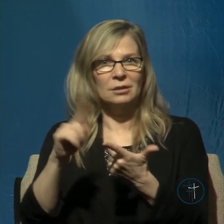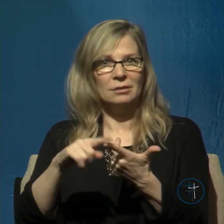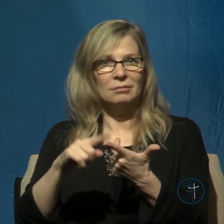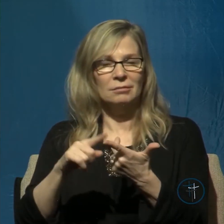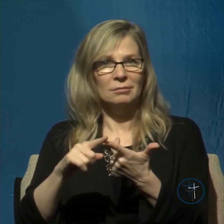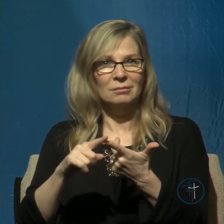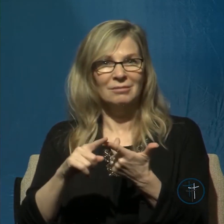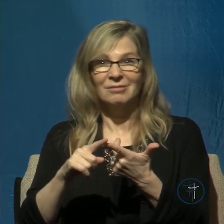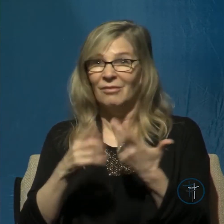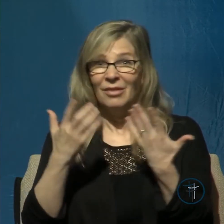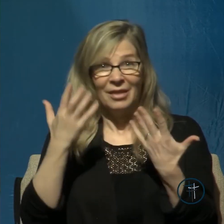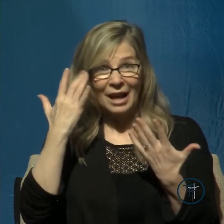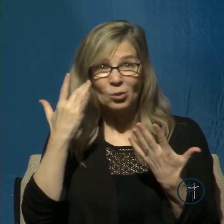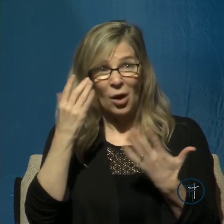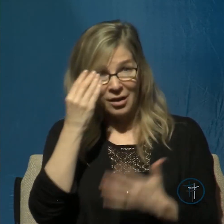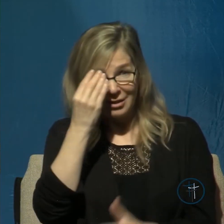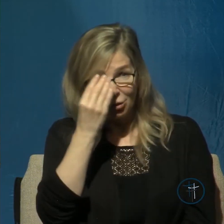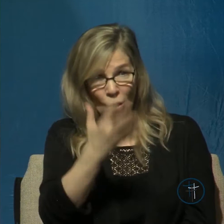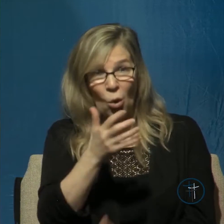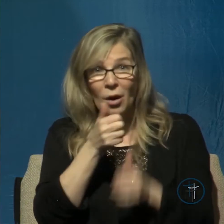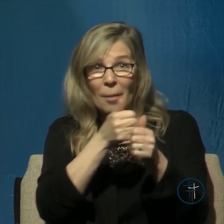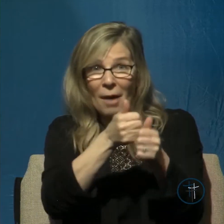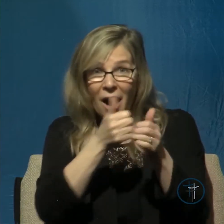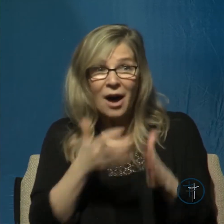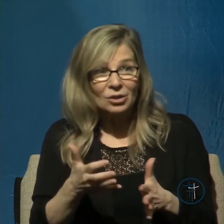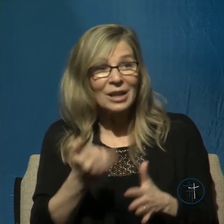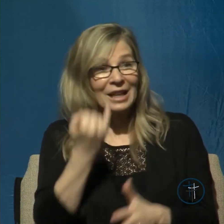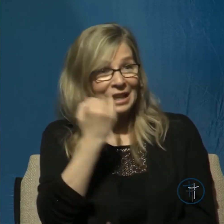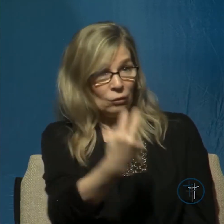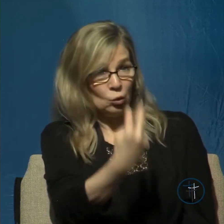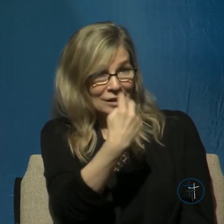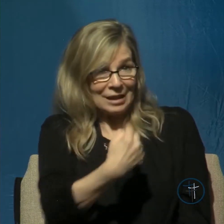to his apostles, he who has seen me has seen the Father.